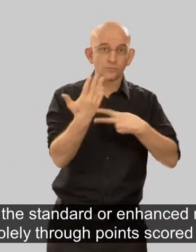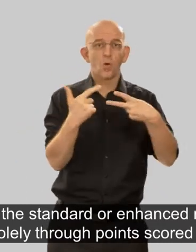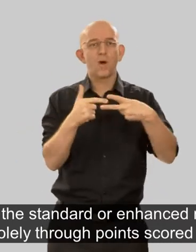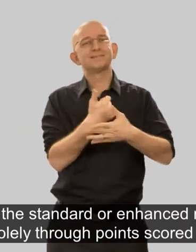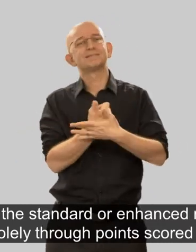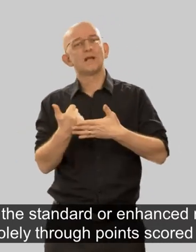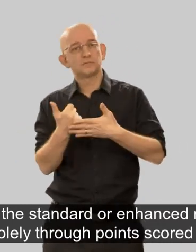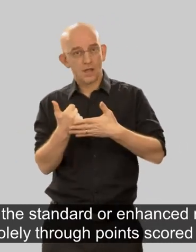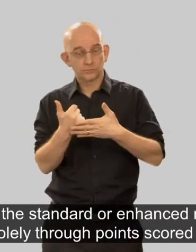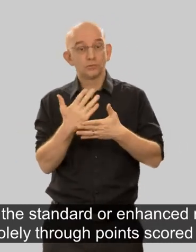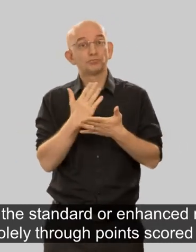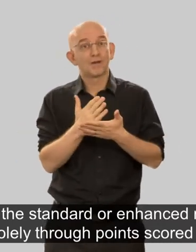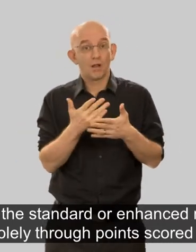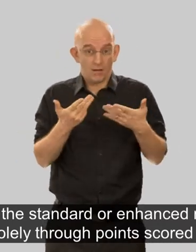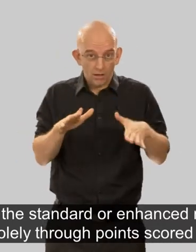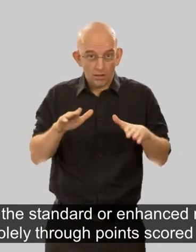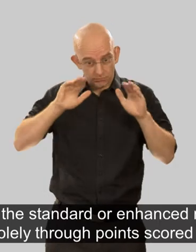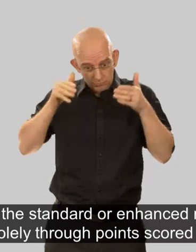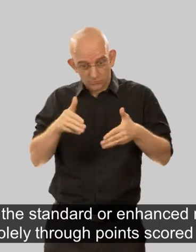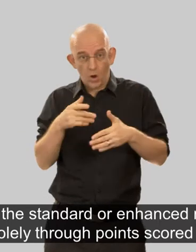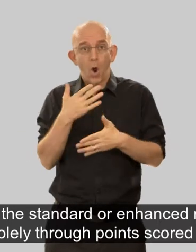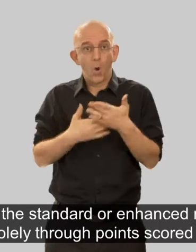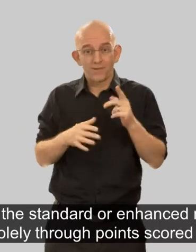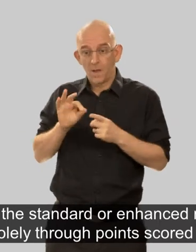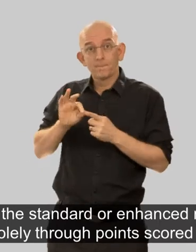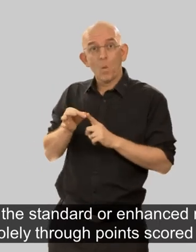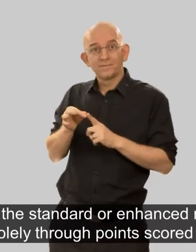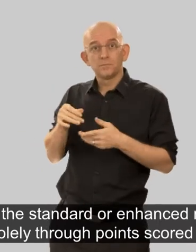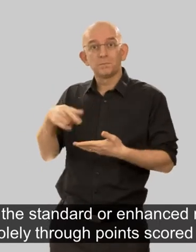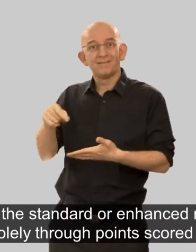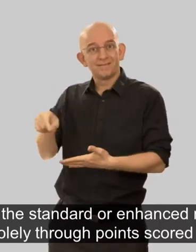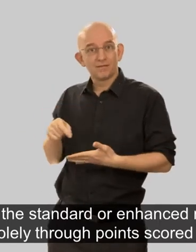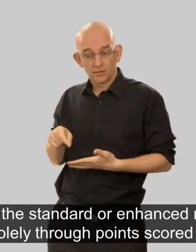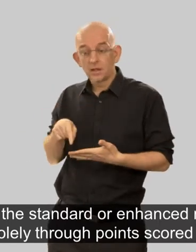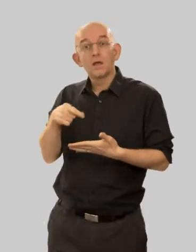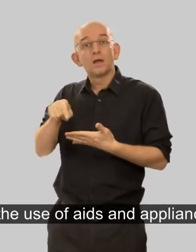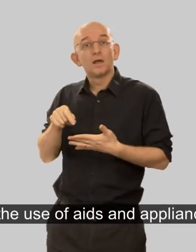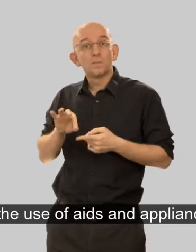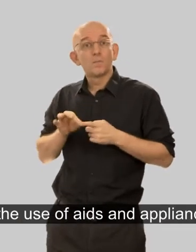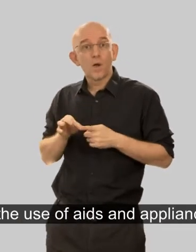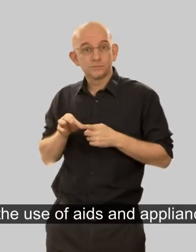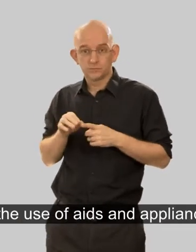solely through points scored from the use of aids and appliances